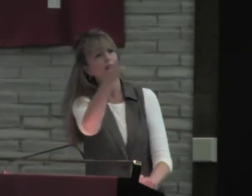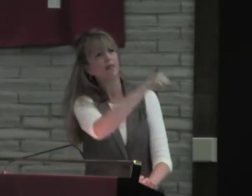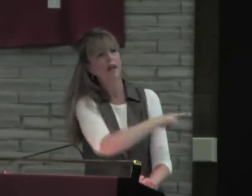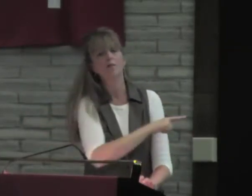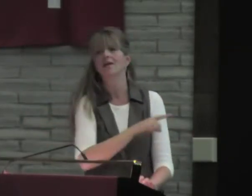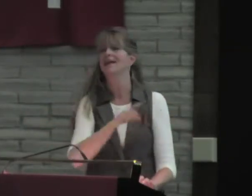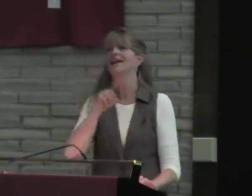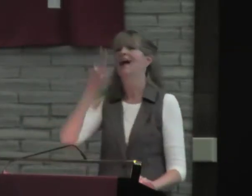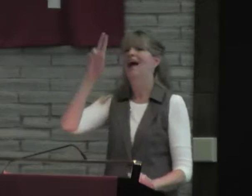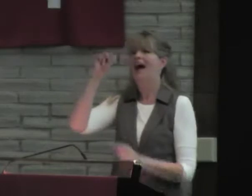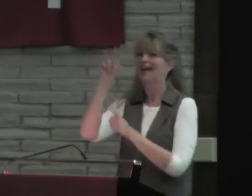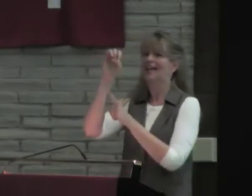sorry for them.